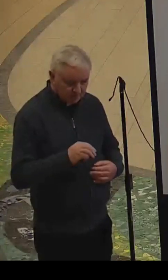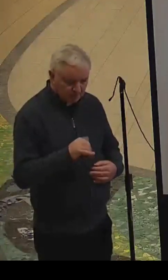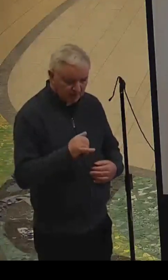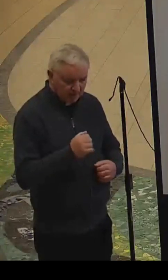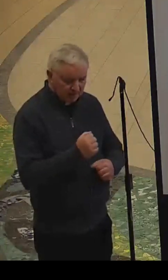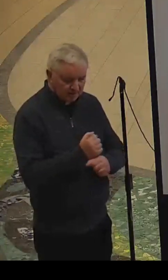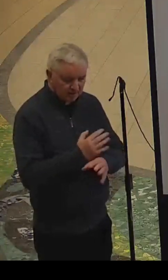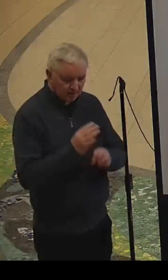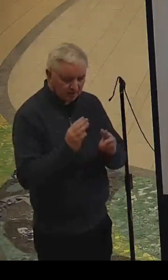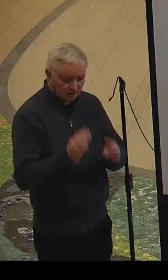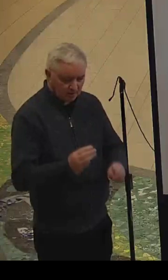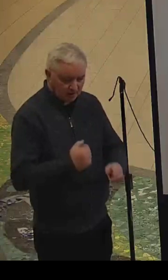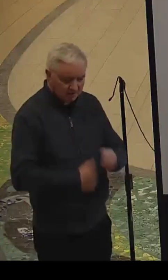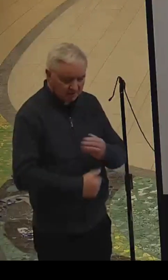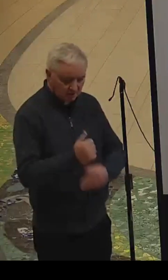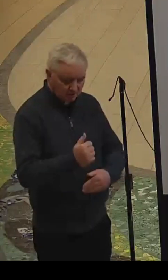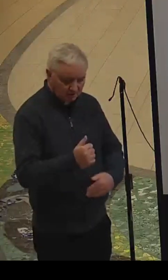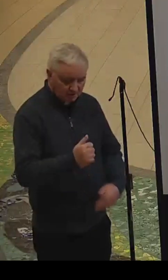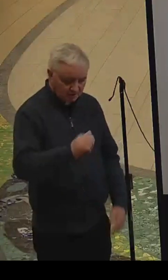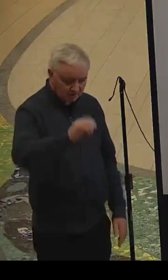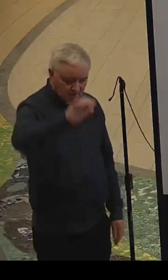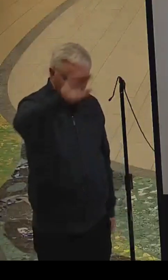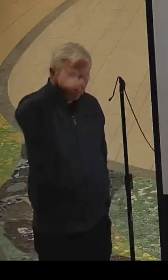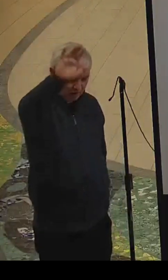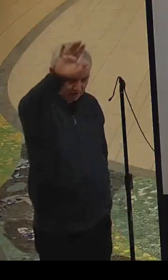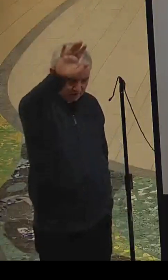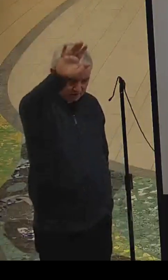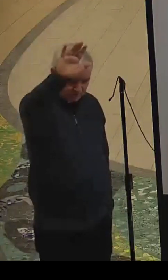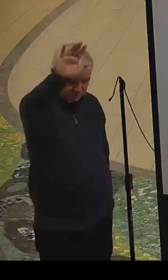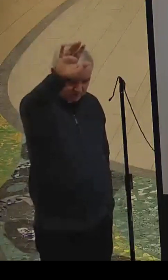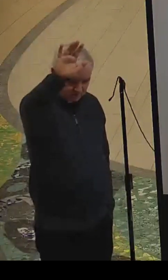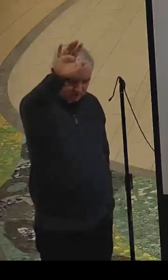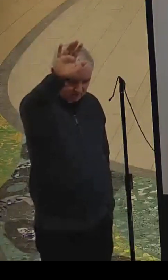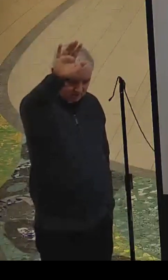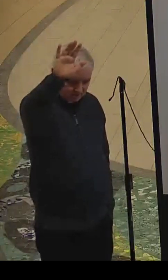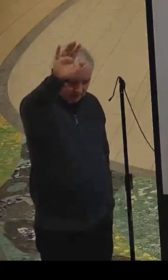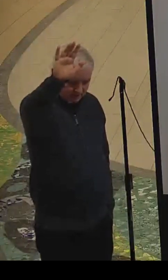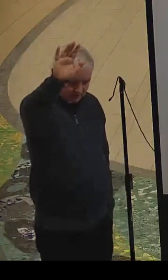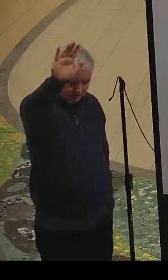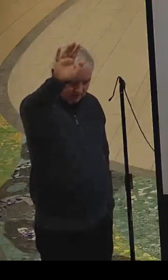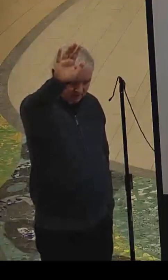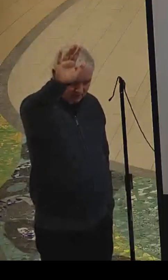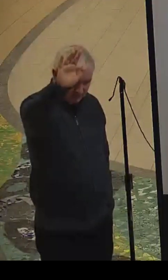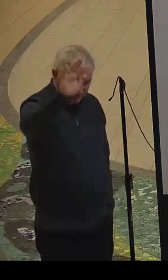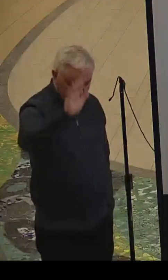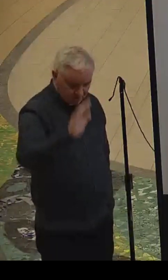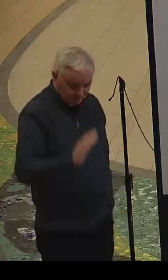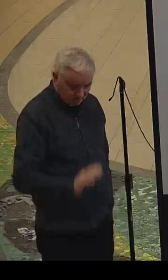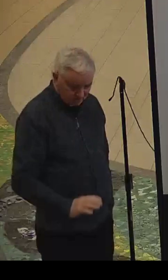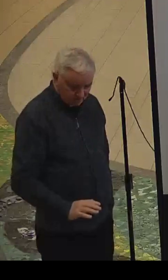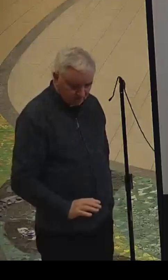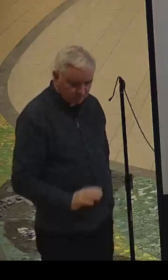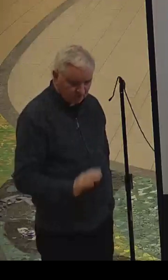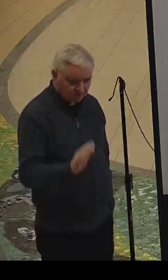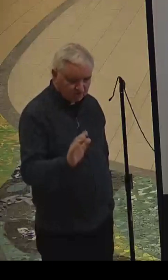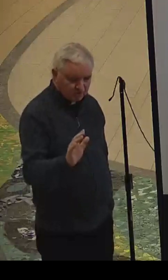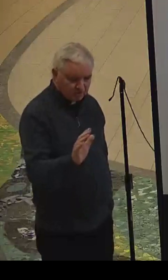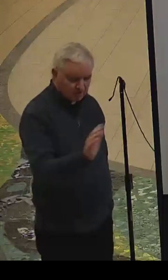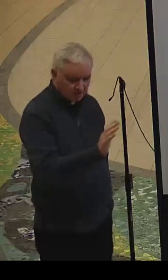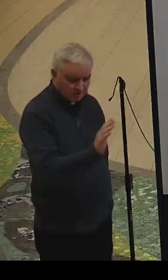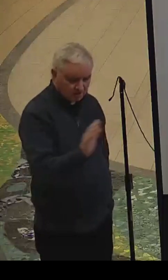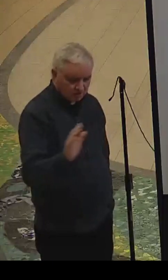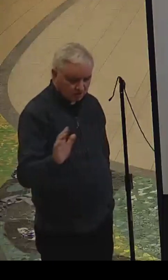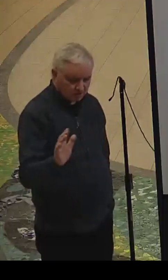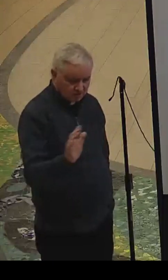May Almighty God grant us his blessing, the Father, the Son,